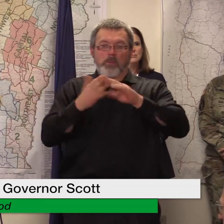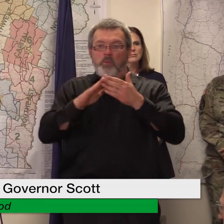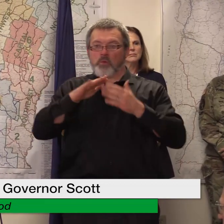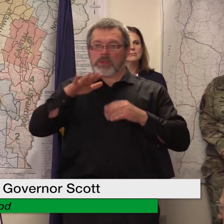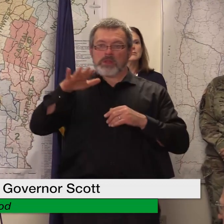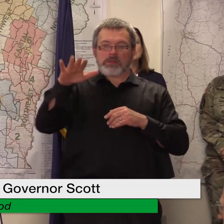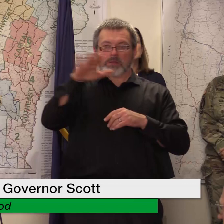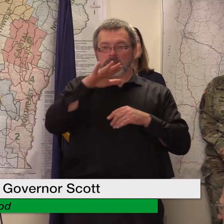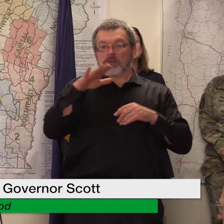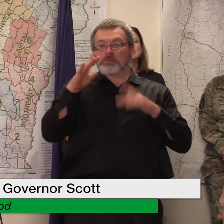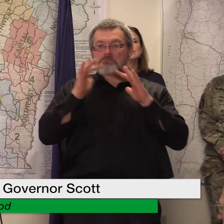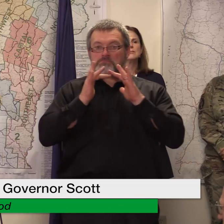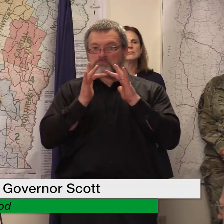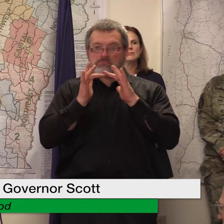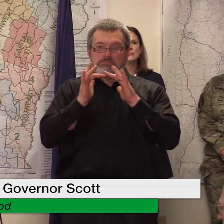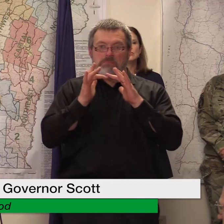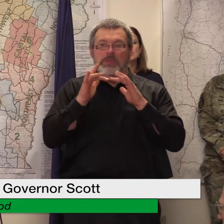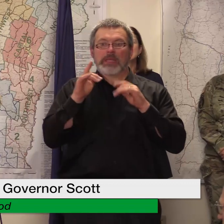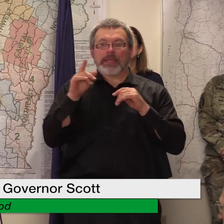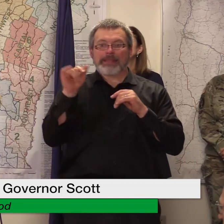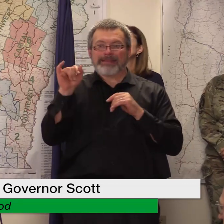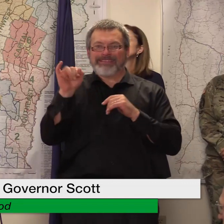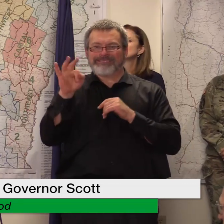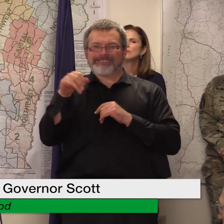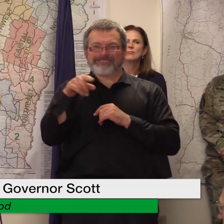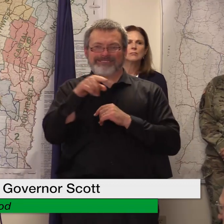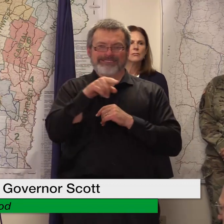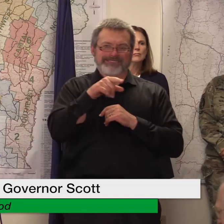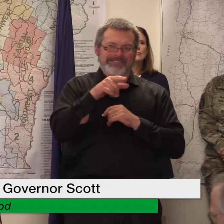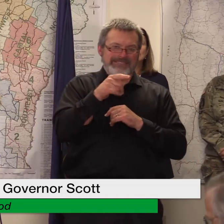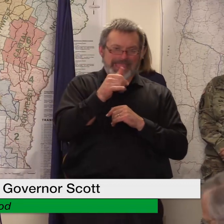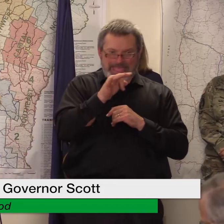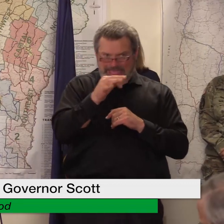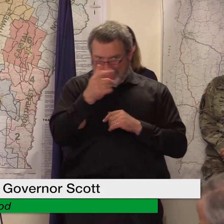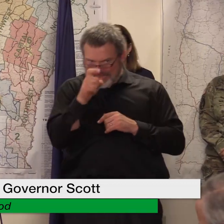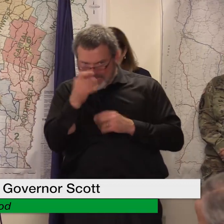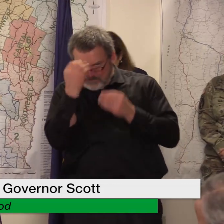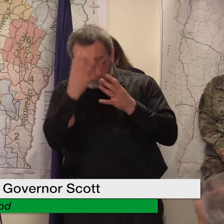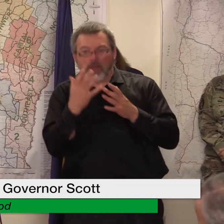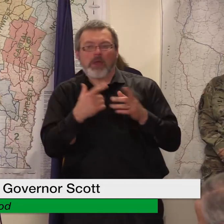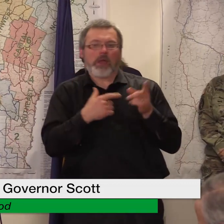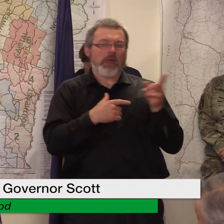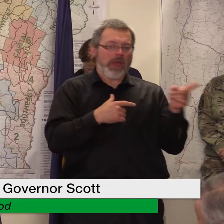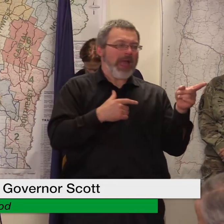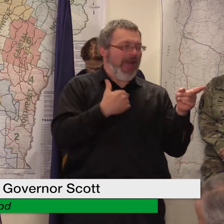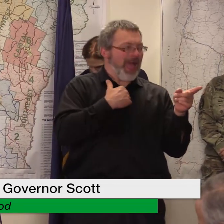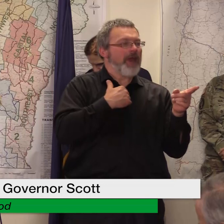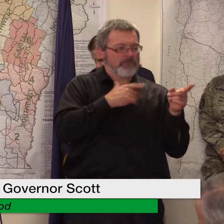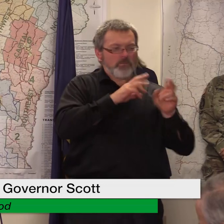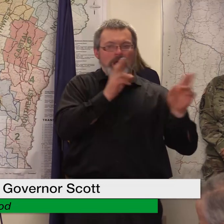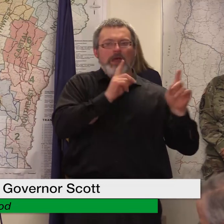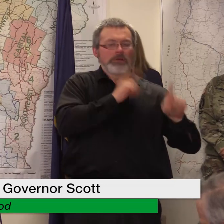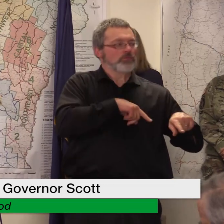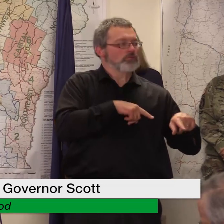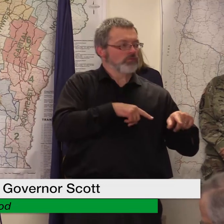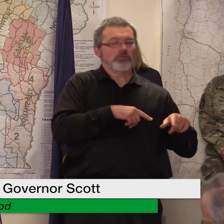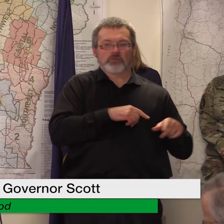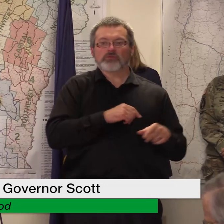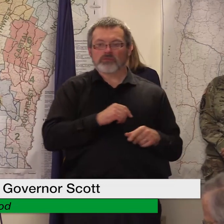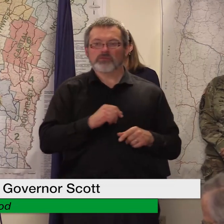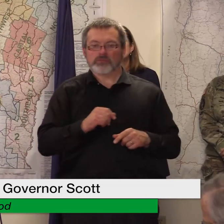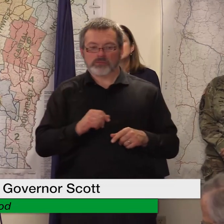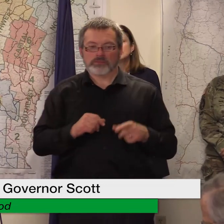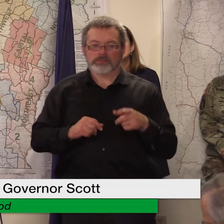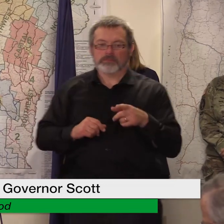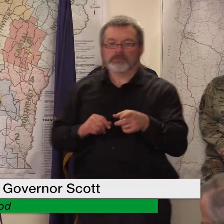we will get an answer if i can get the name of the reporter i can get that to you june thanks i believe earlier